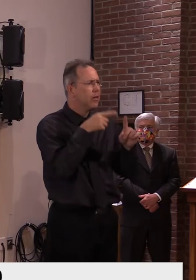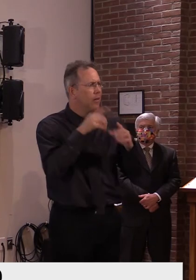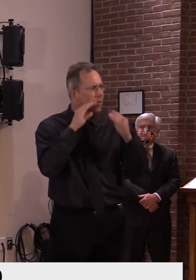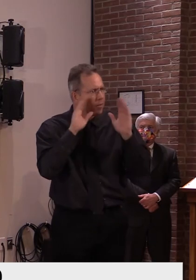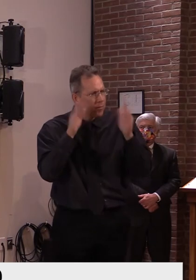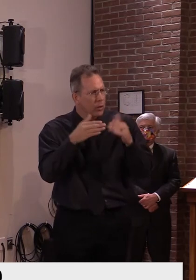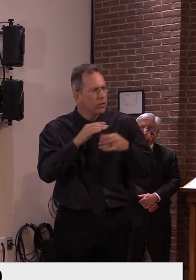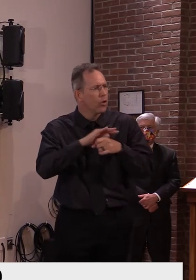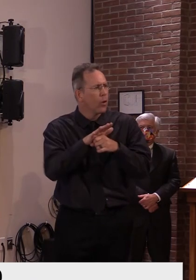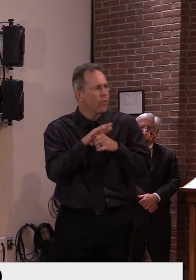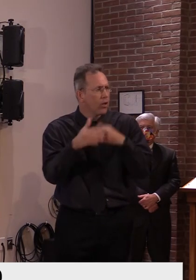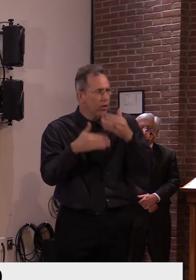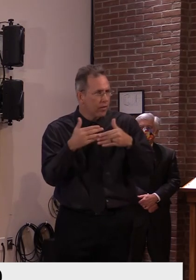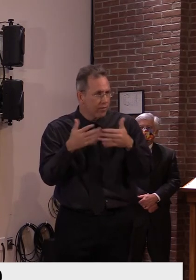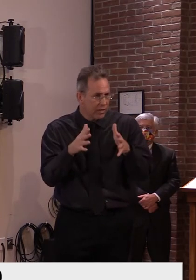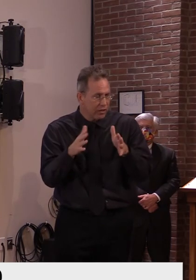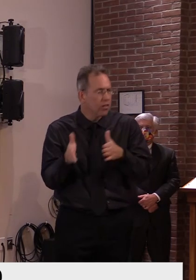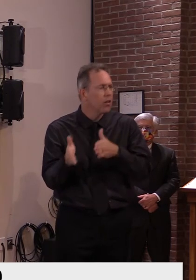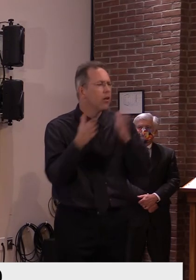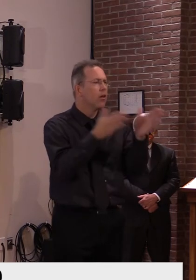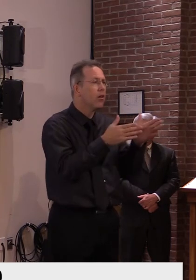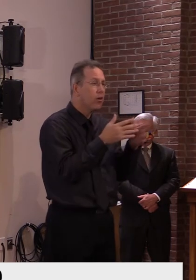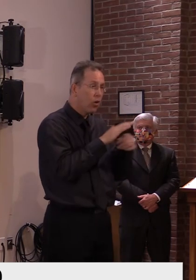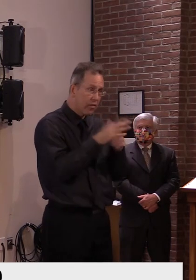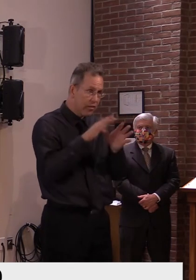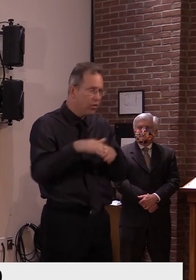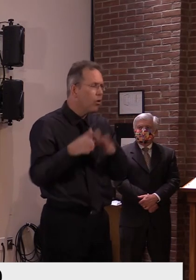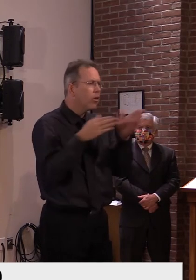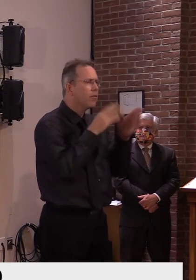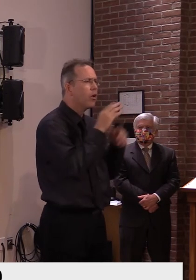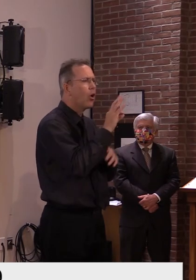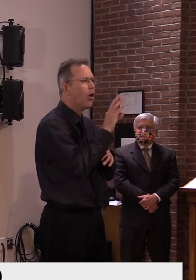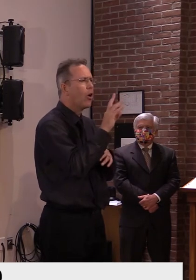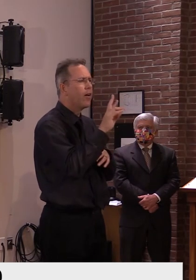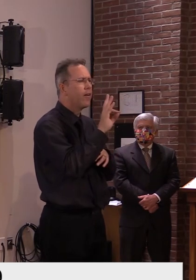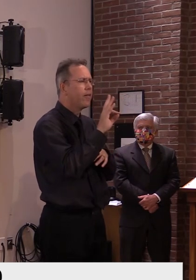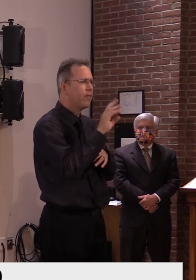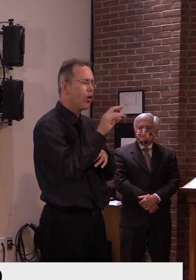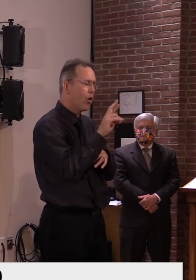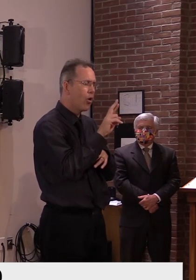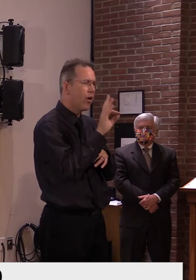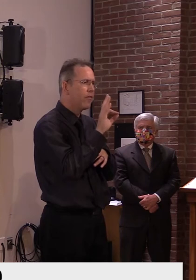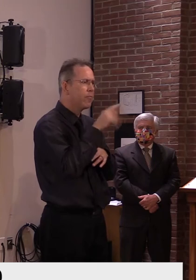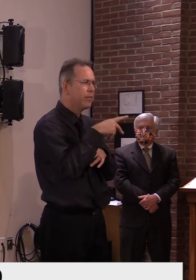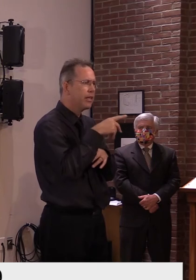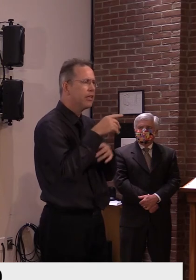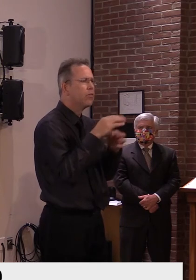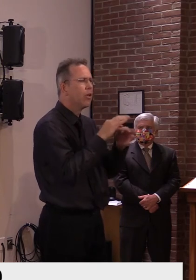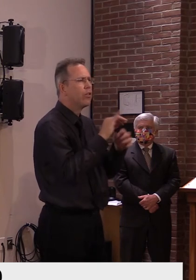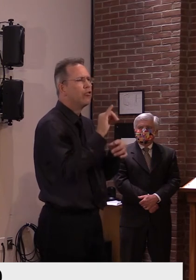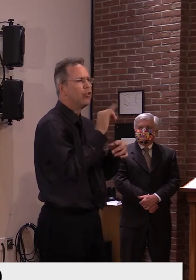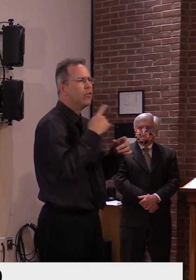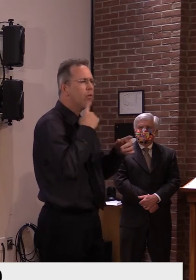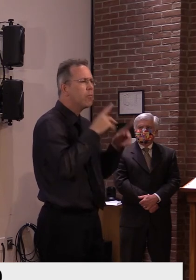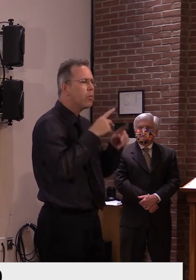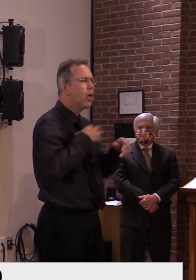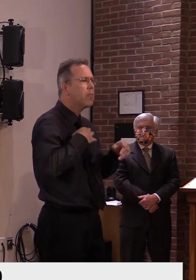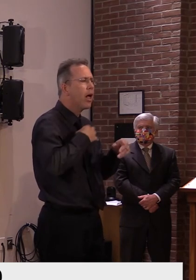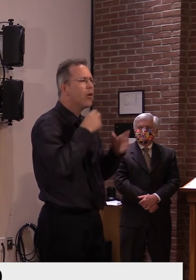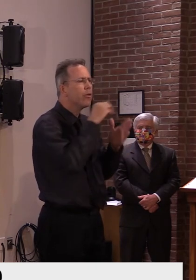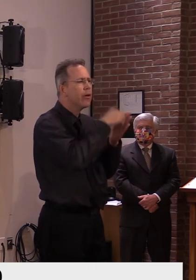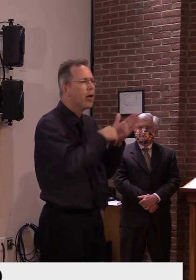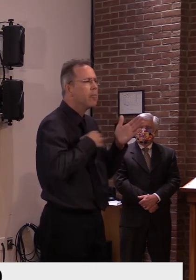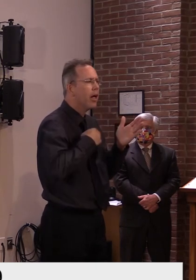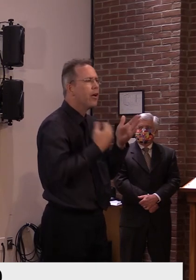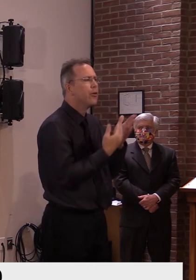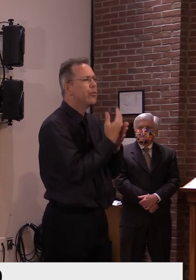bid, uh, so that we can get, uh, prospective insurance companies interested in that, uh, in that method that we, uh, we put out there